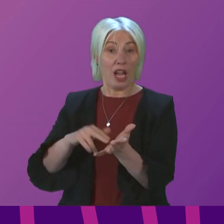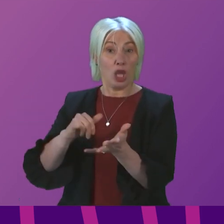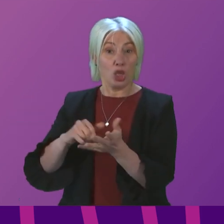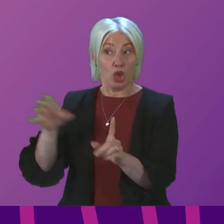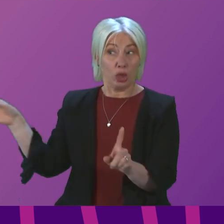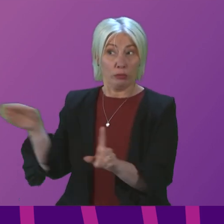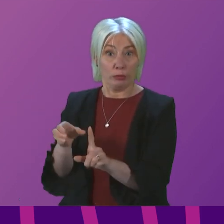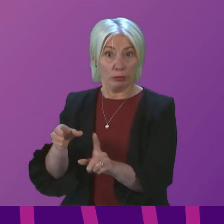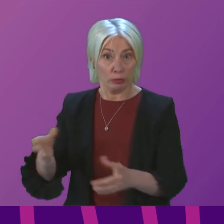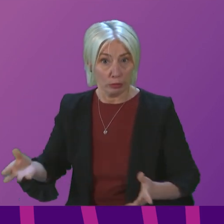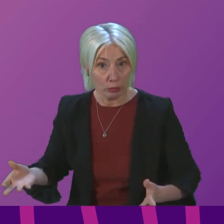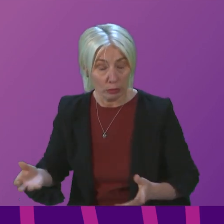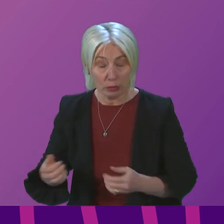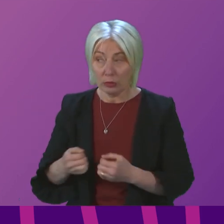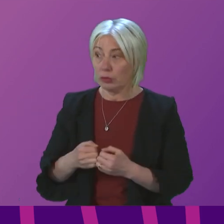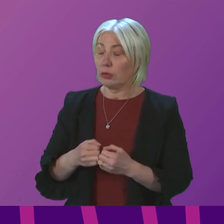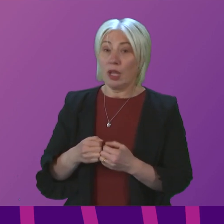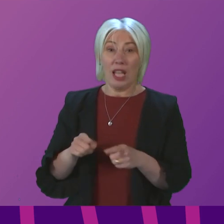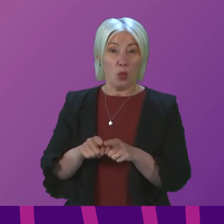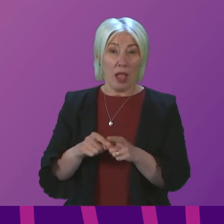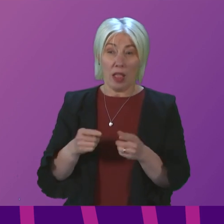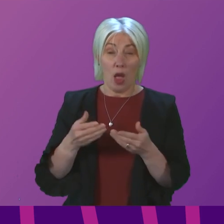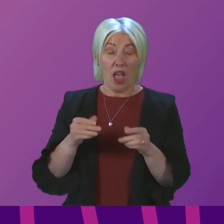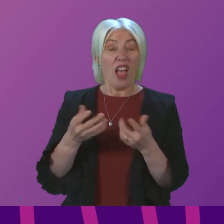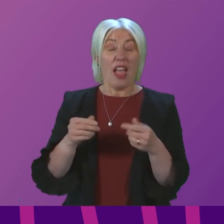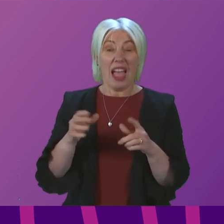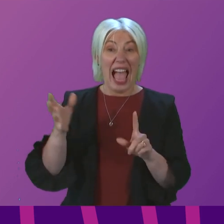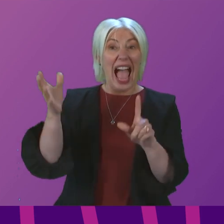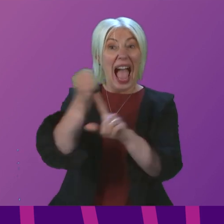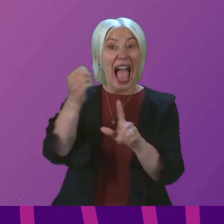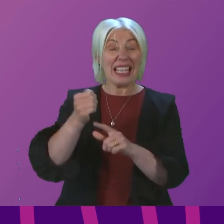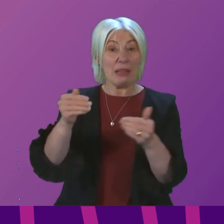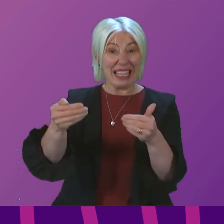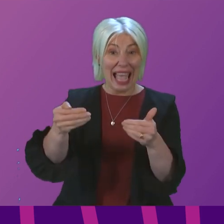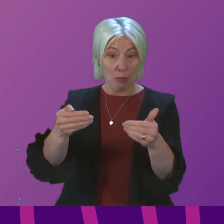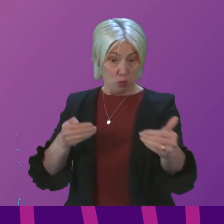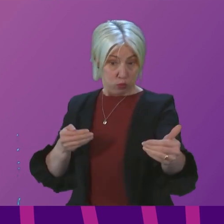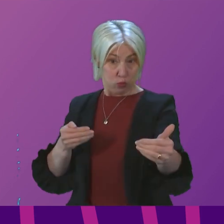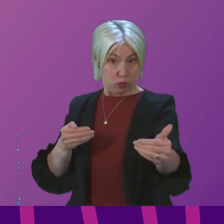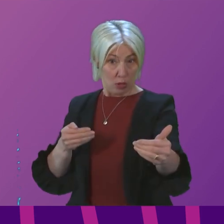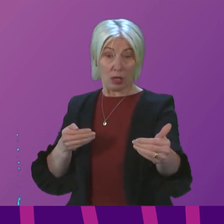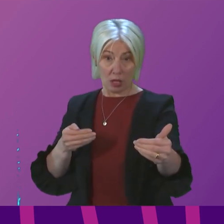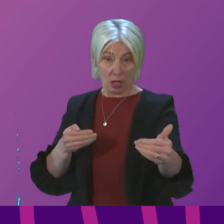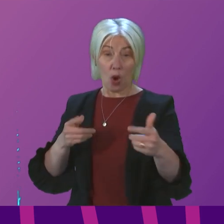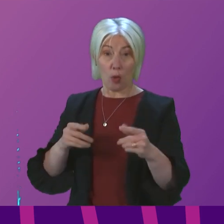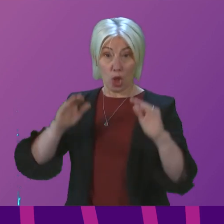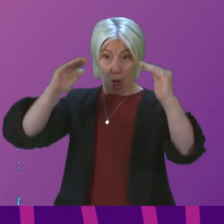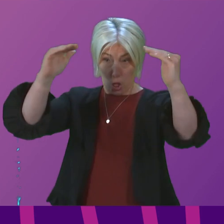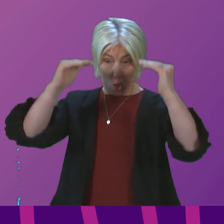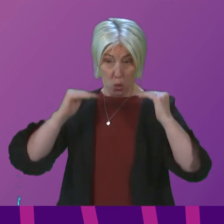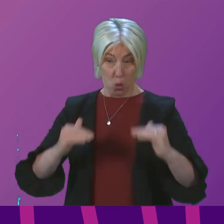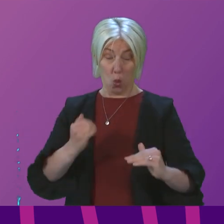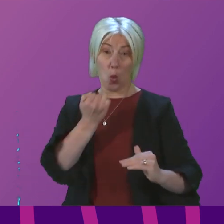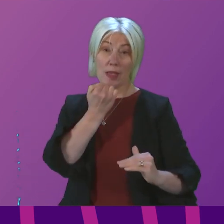came to power. The widest ever attainment gap in our schools with the lowest results in international school